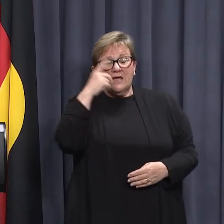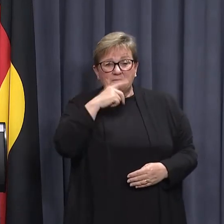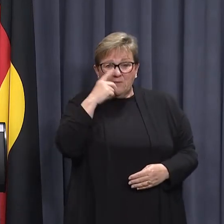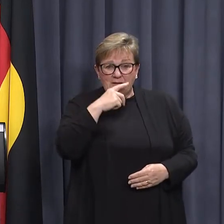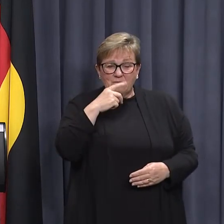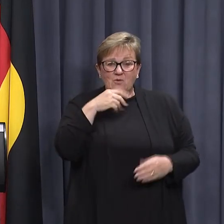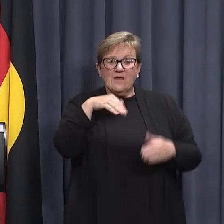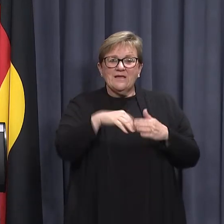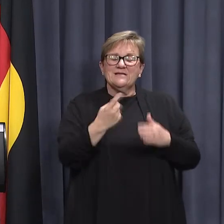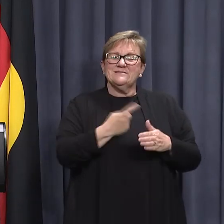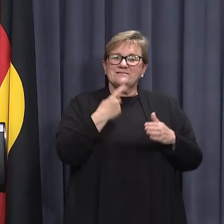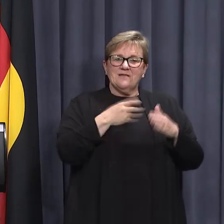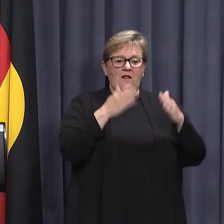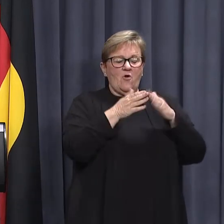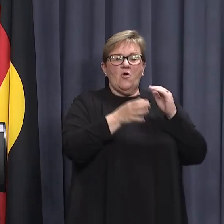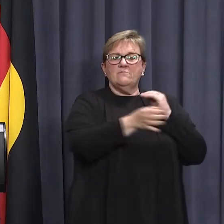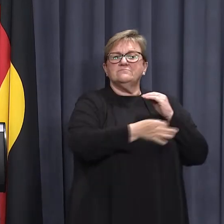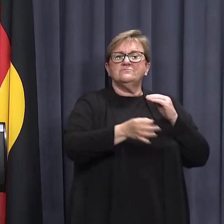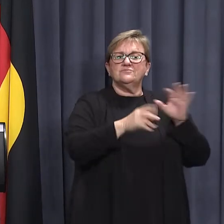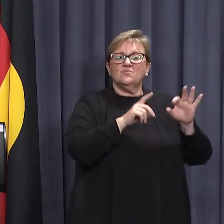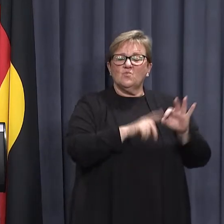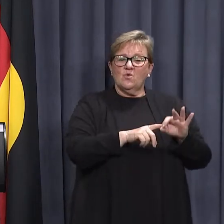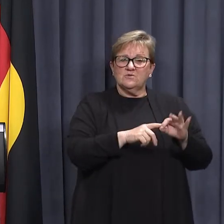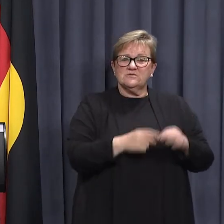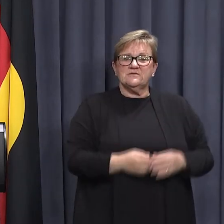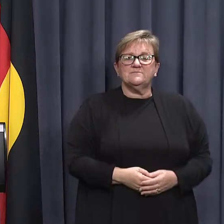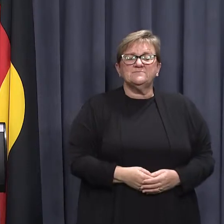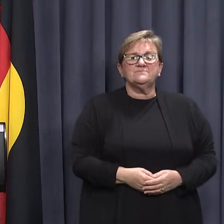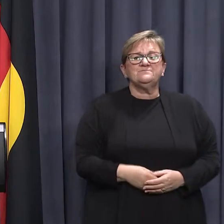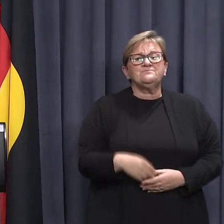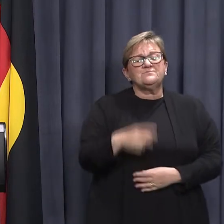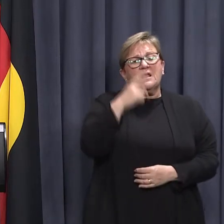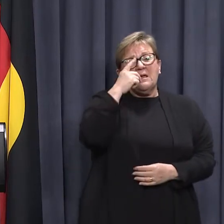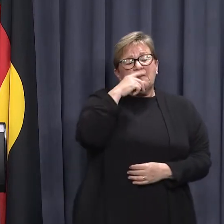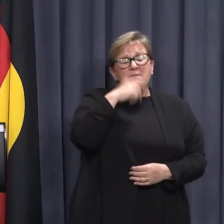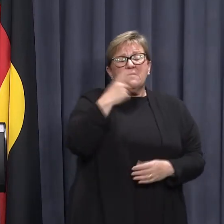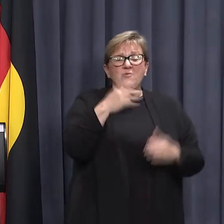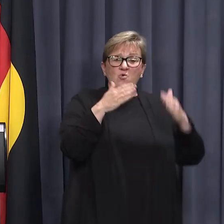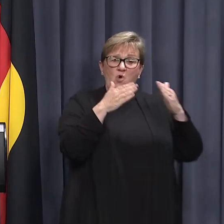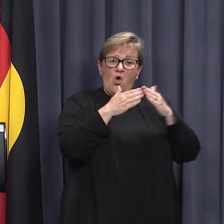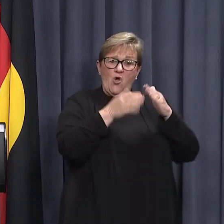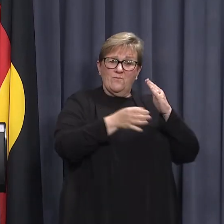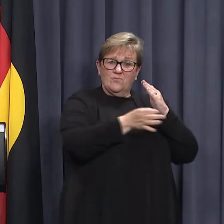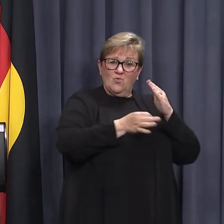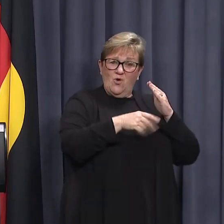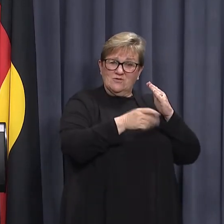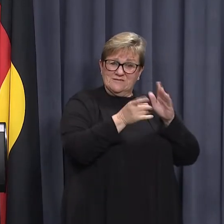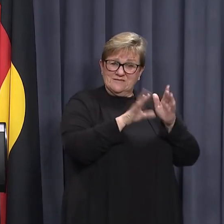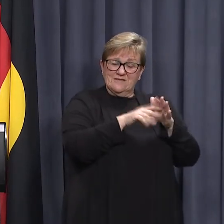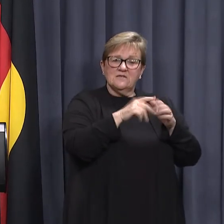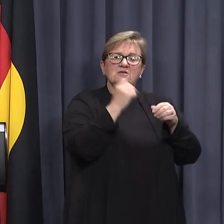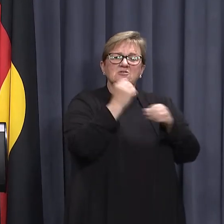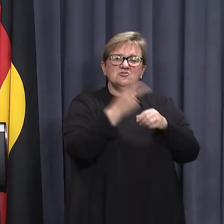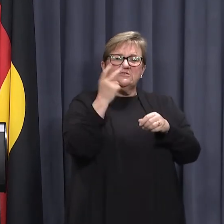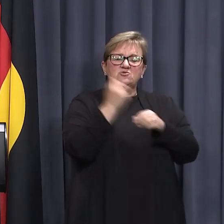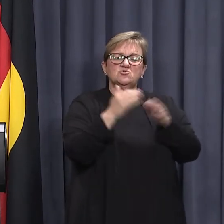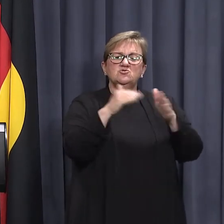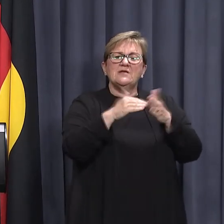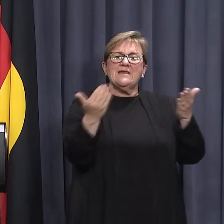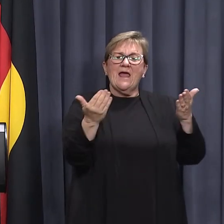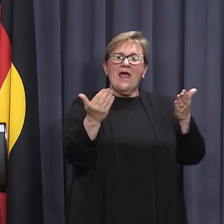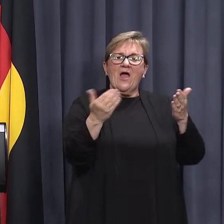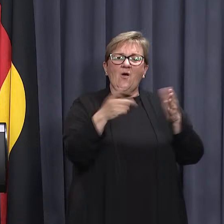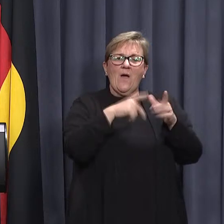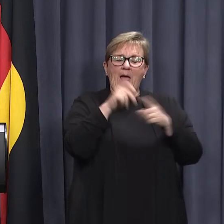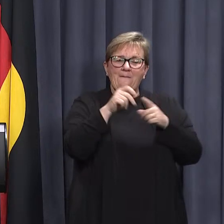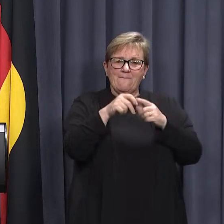in self-quarantine. The people in self-quarantine are subject to the G2G now real-time